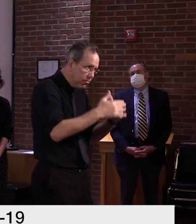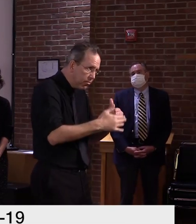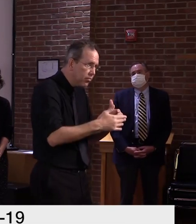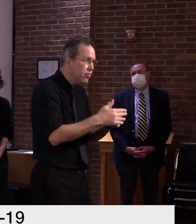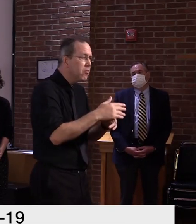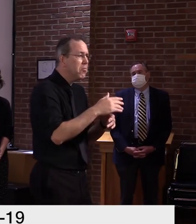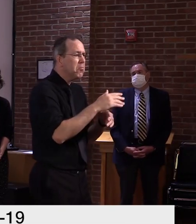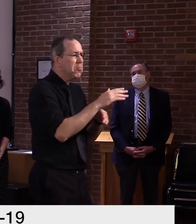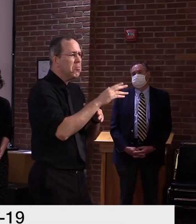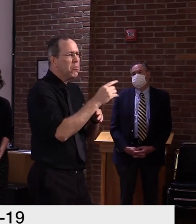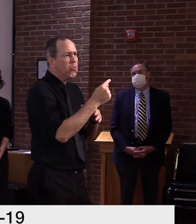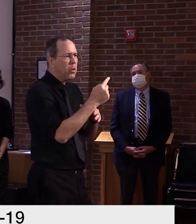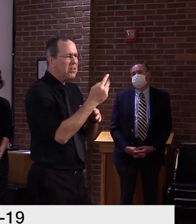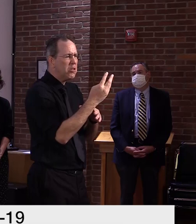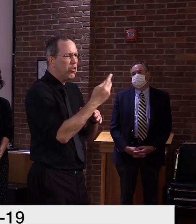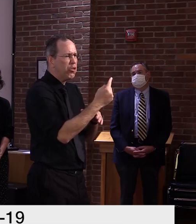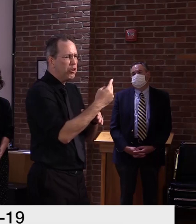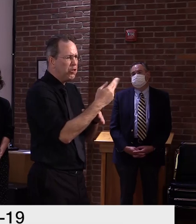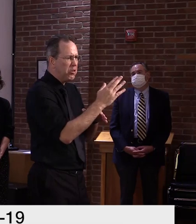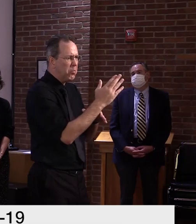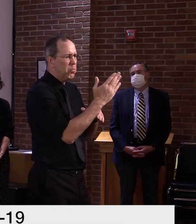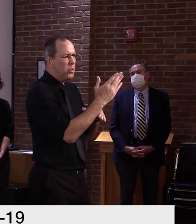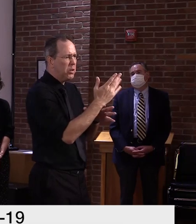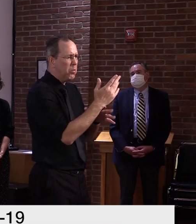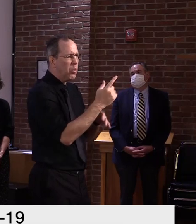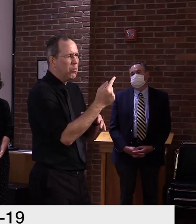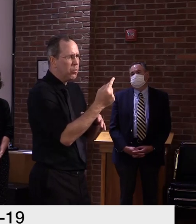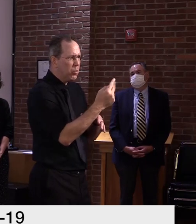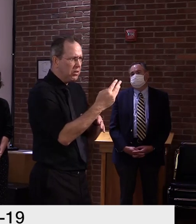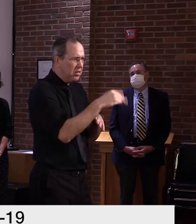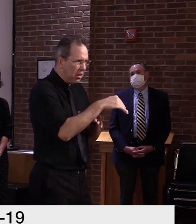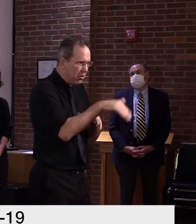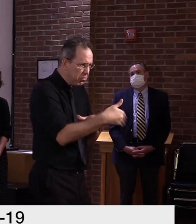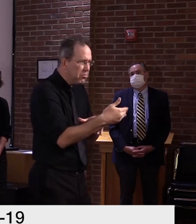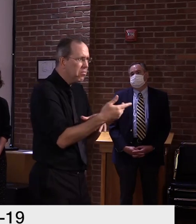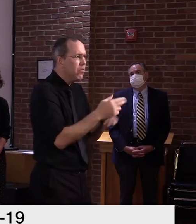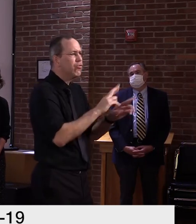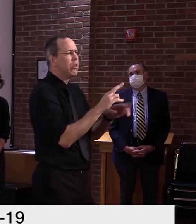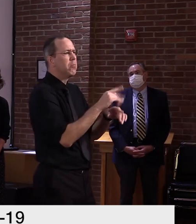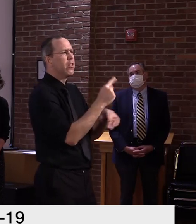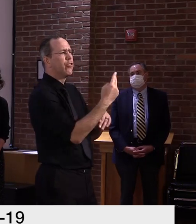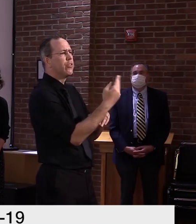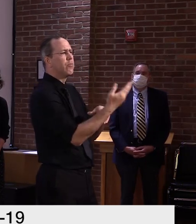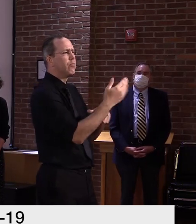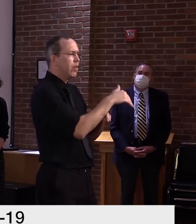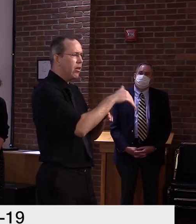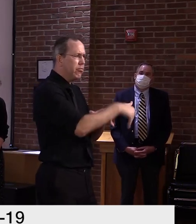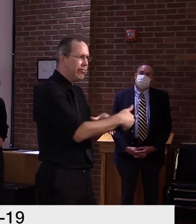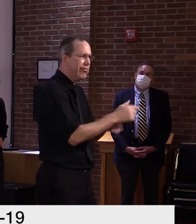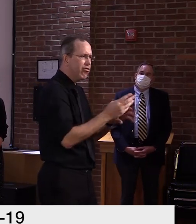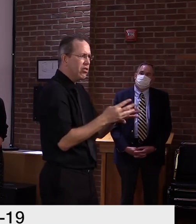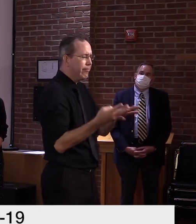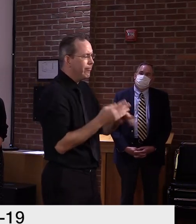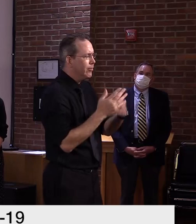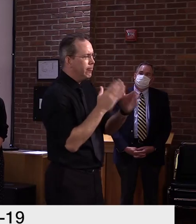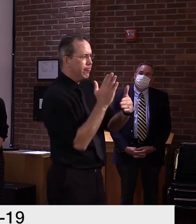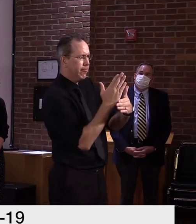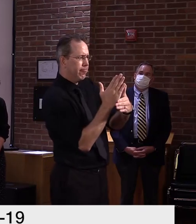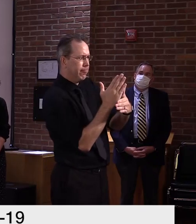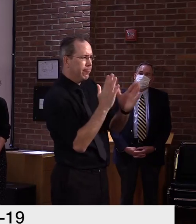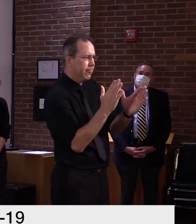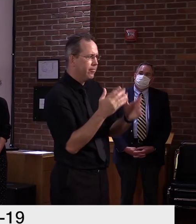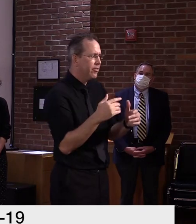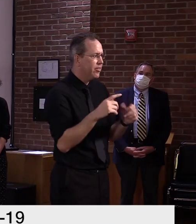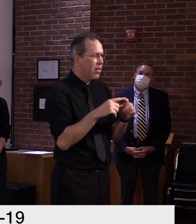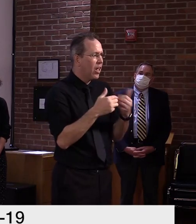of the Thursday. So it's as good as it gets, and it's as fast as we can